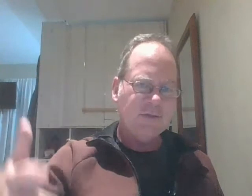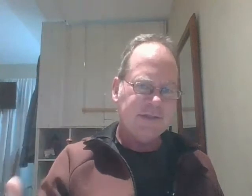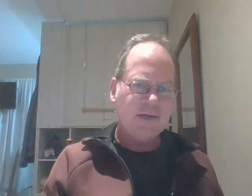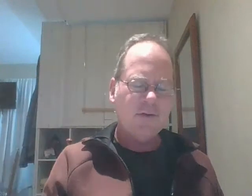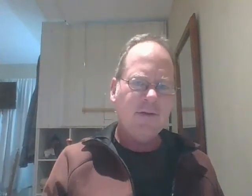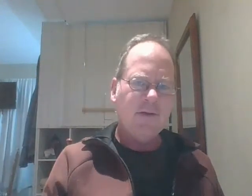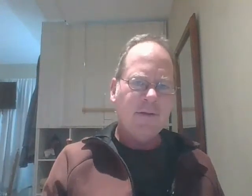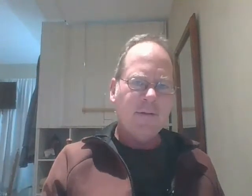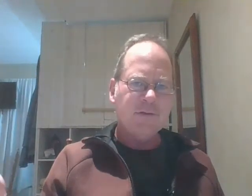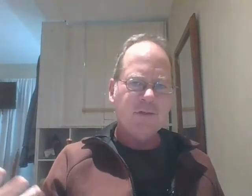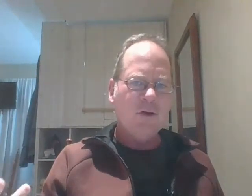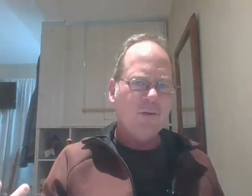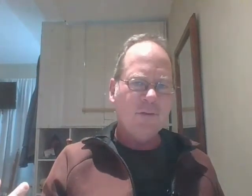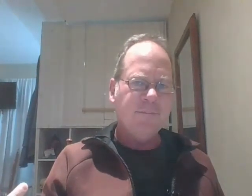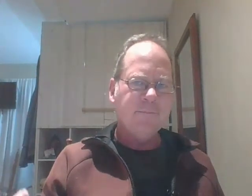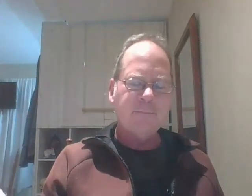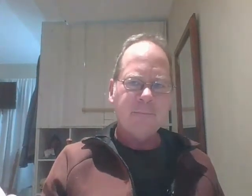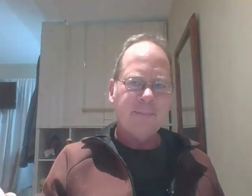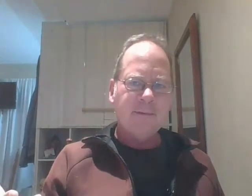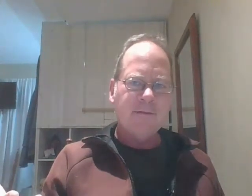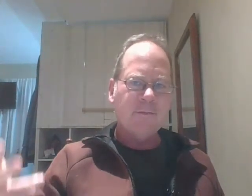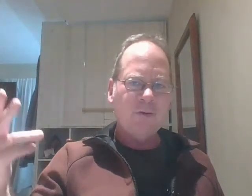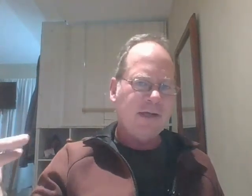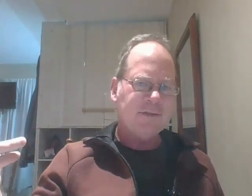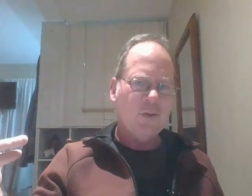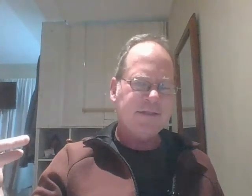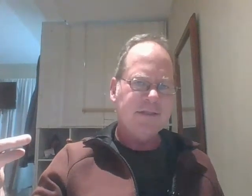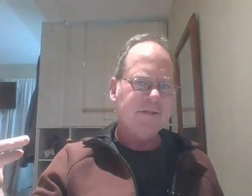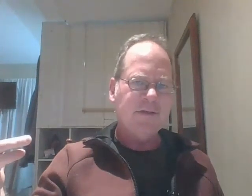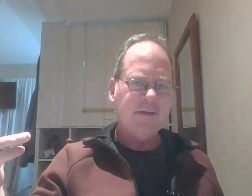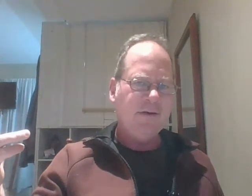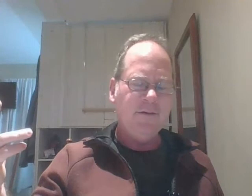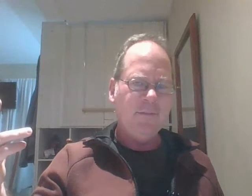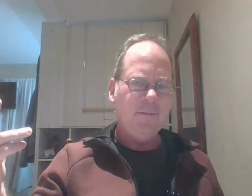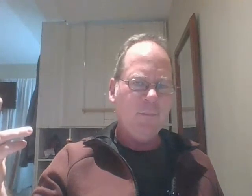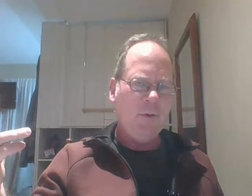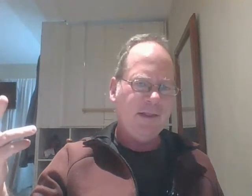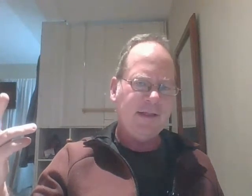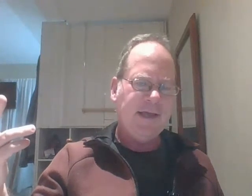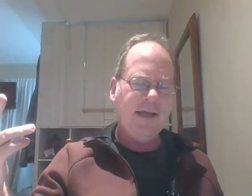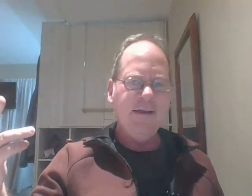they would